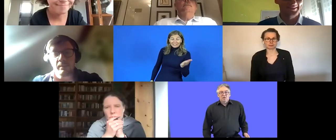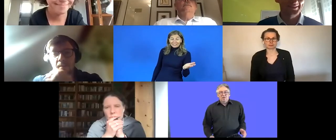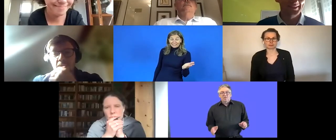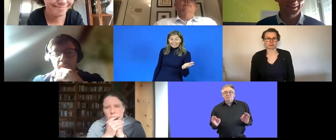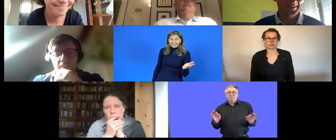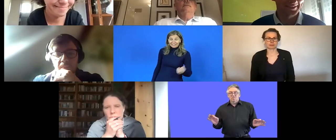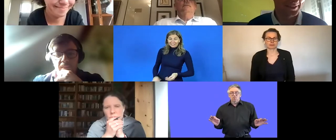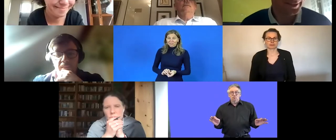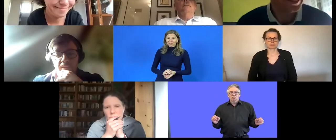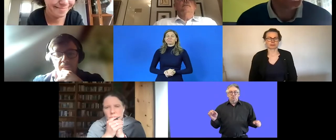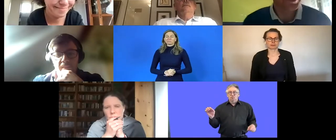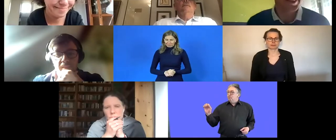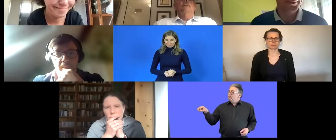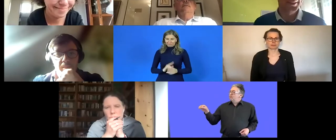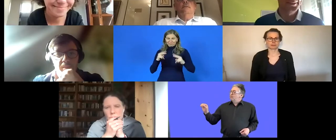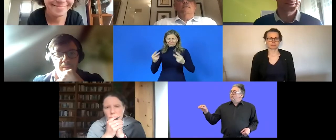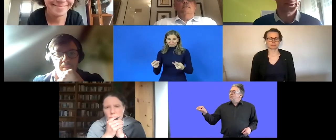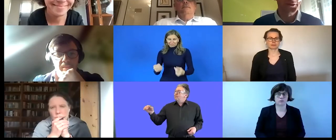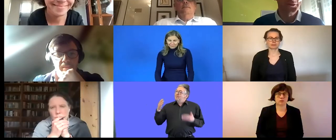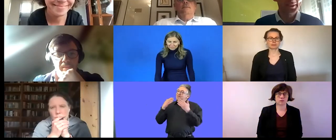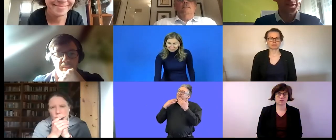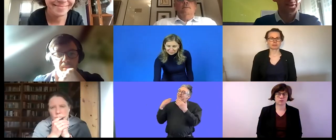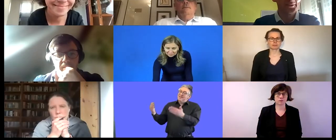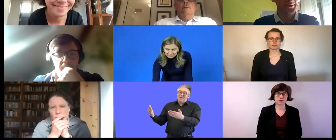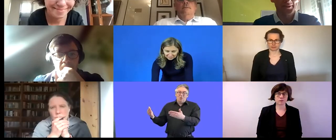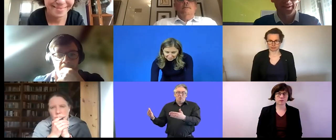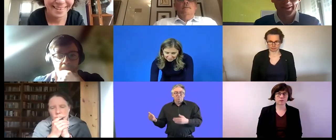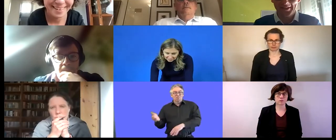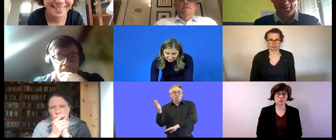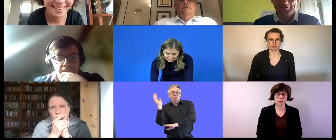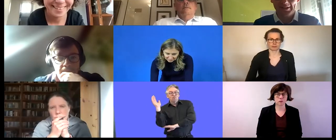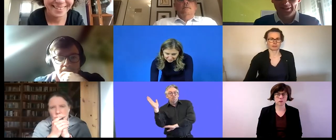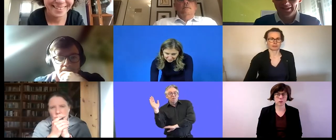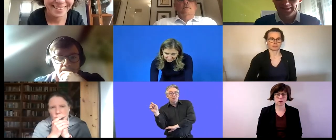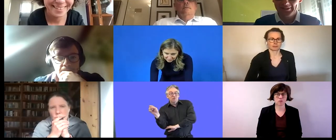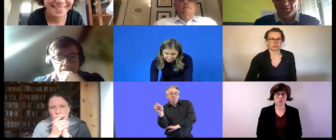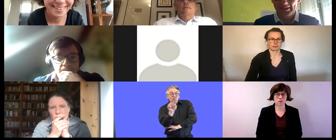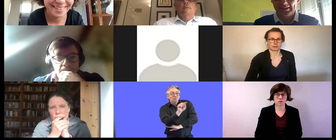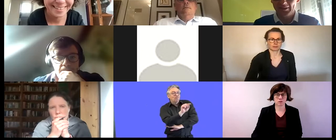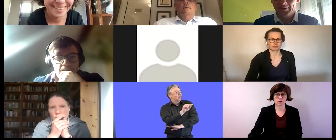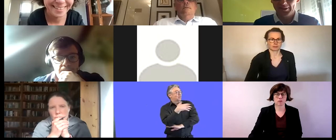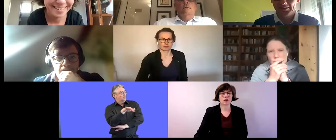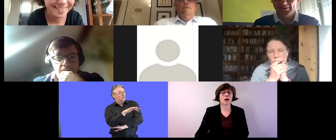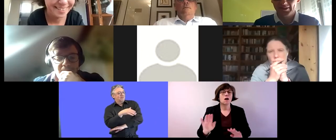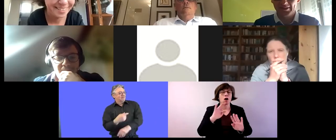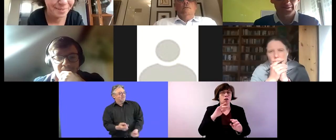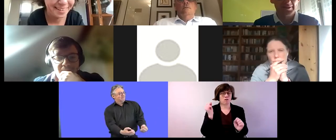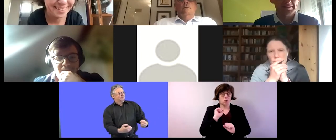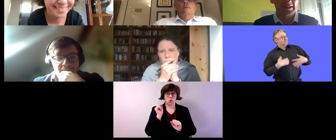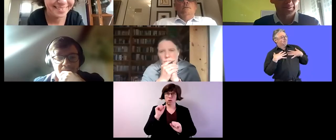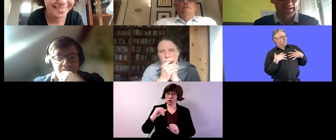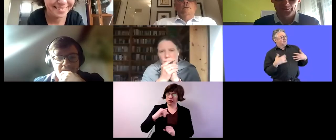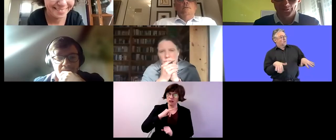yes thanks louise and also thanks to the other speakers it was a very interesting and always uh